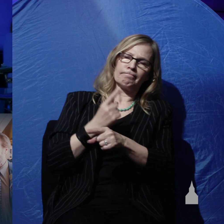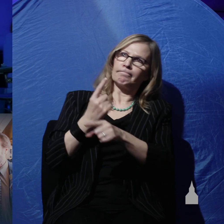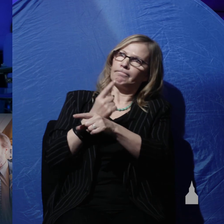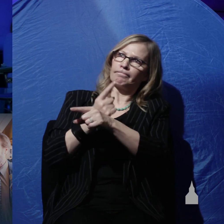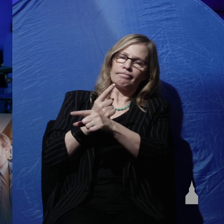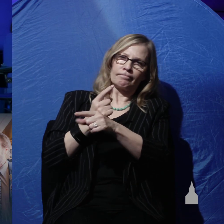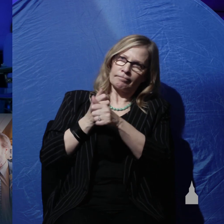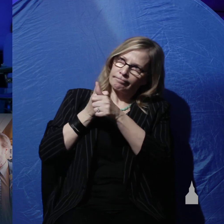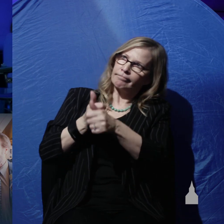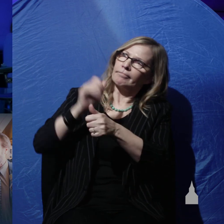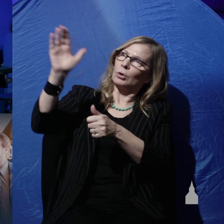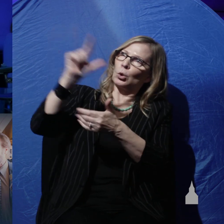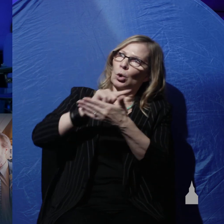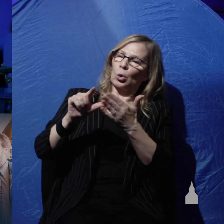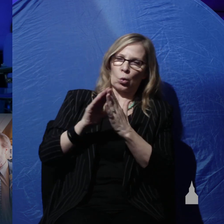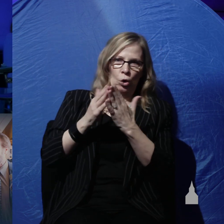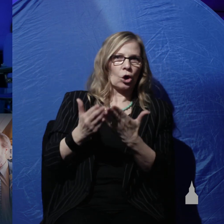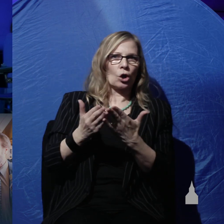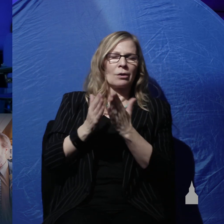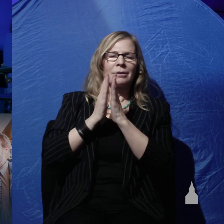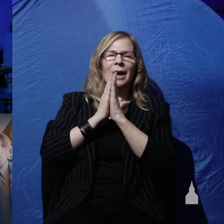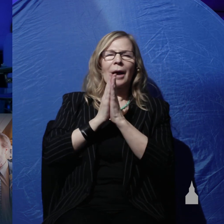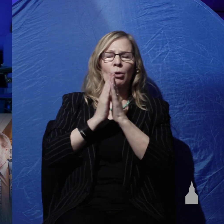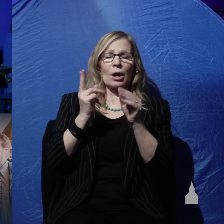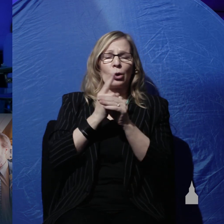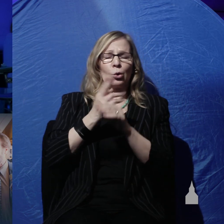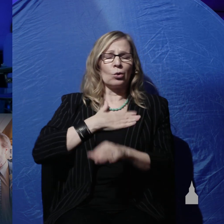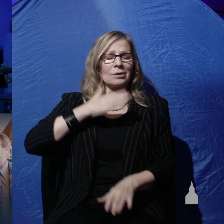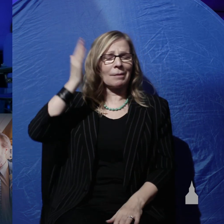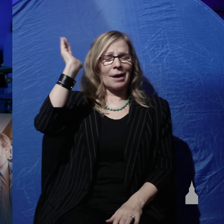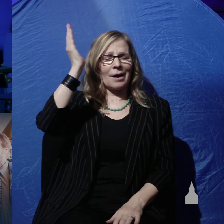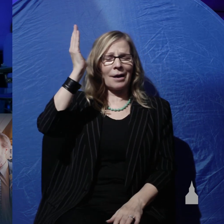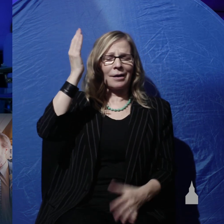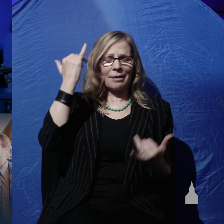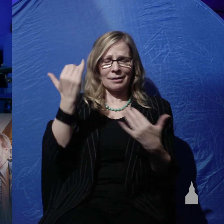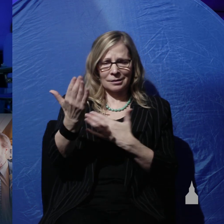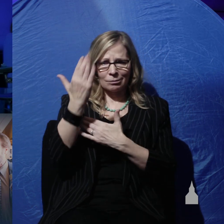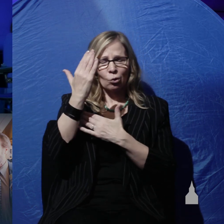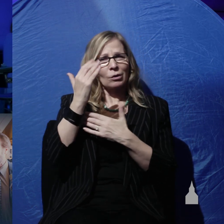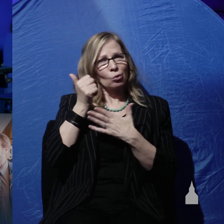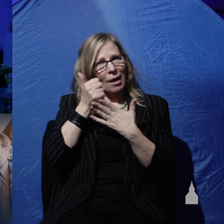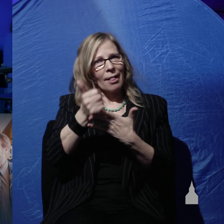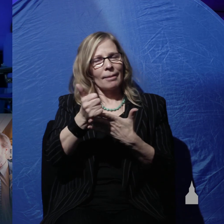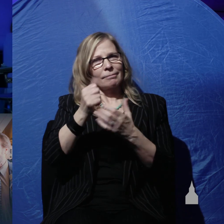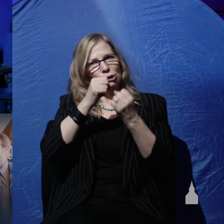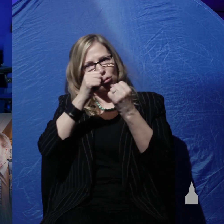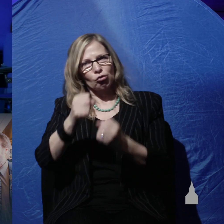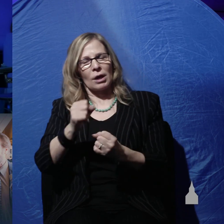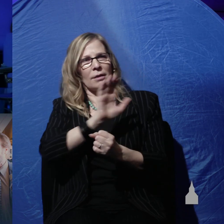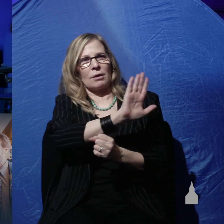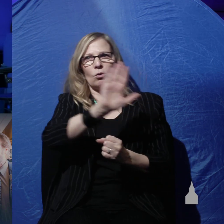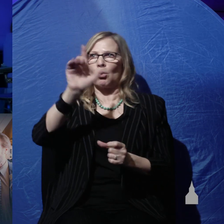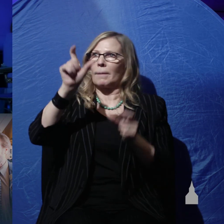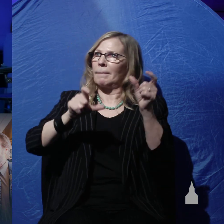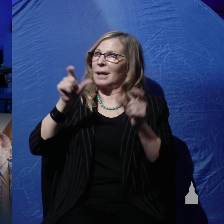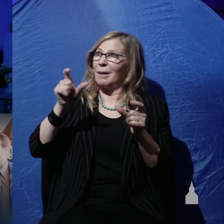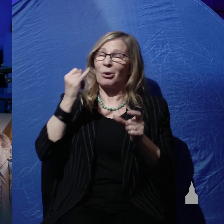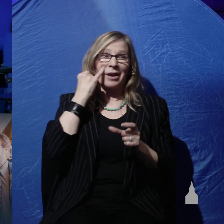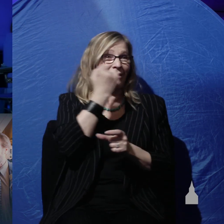Lord that you'd use these words this morning to strengthen your people if there's anyone here who's been struggling with the